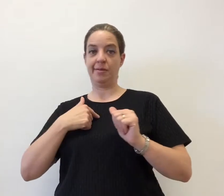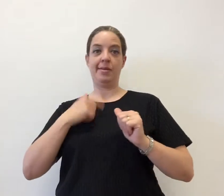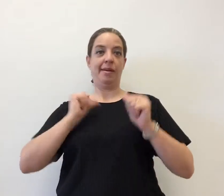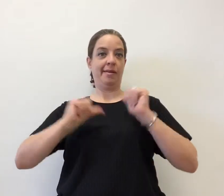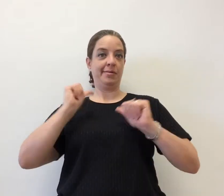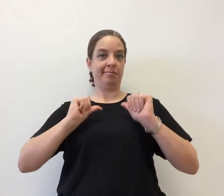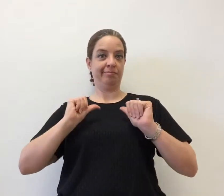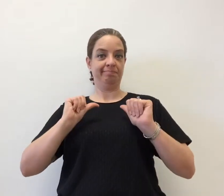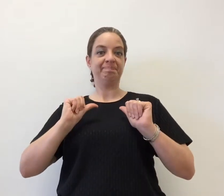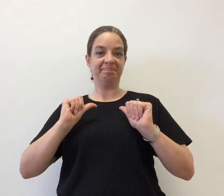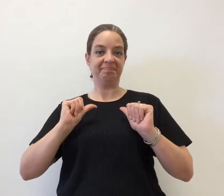and the narrator.